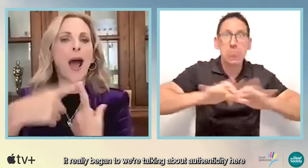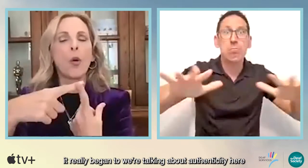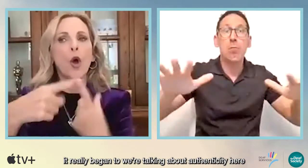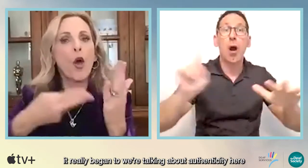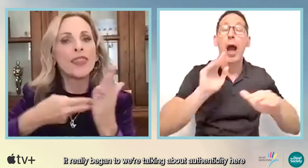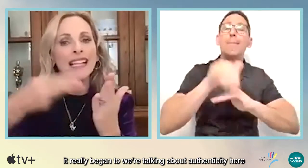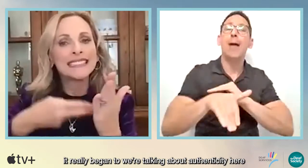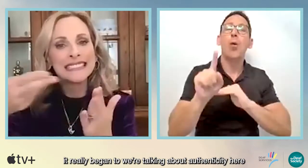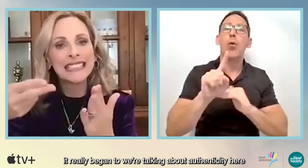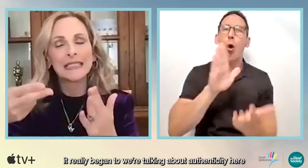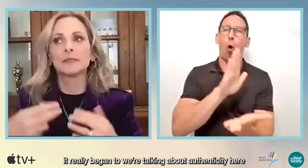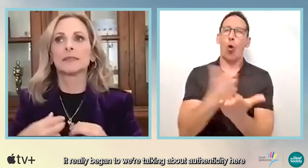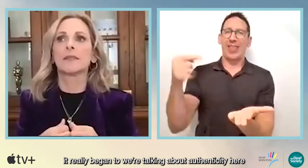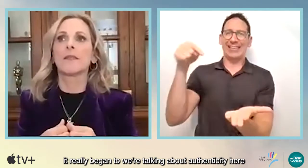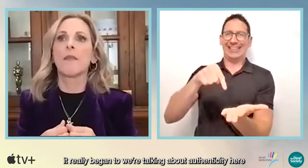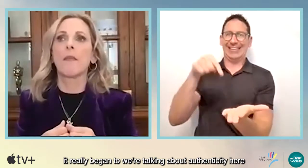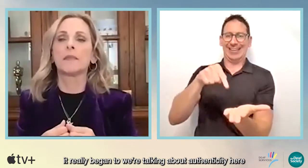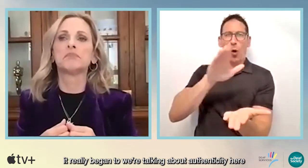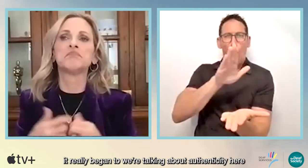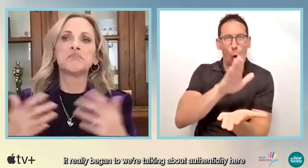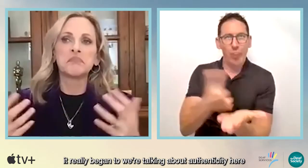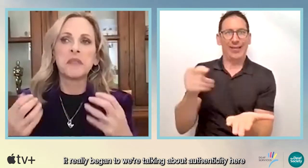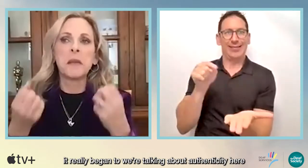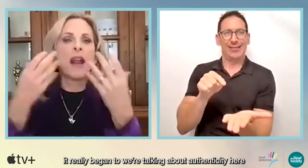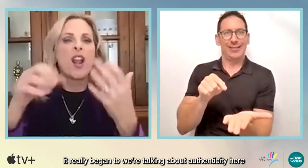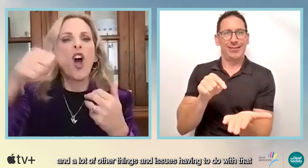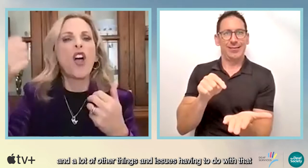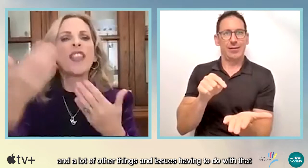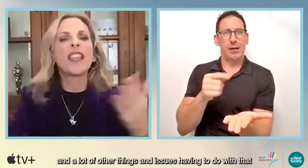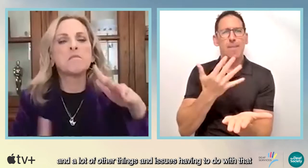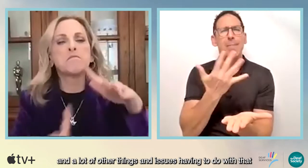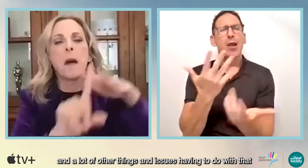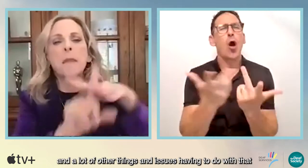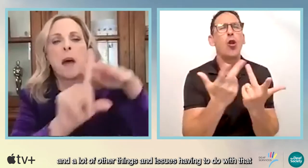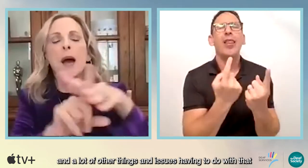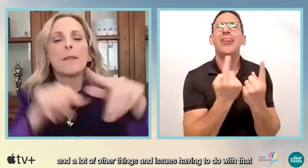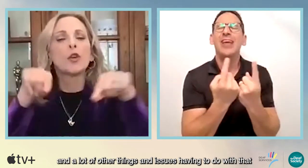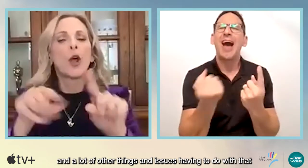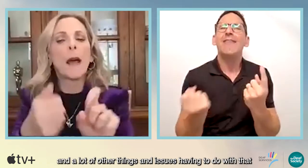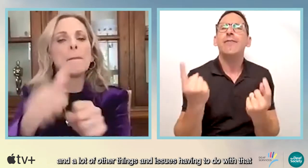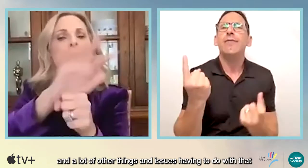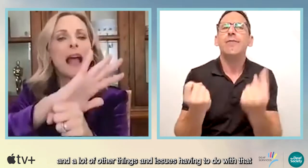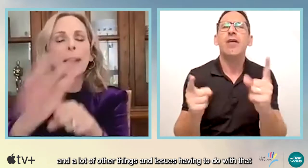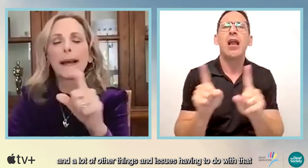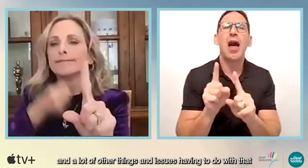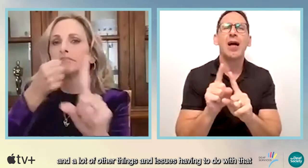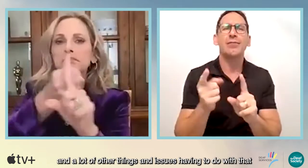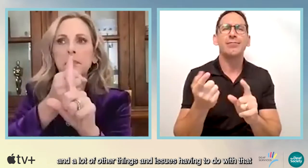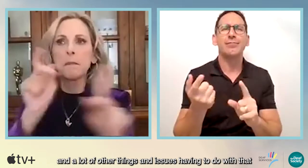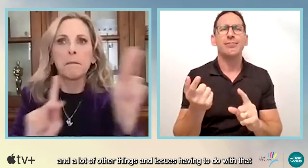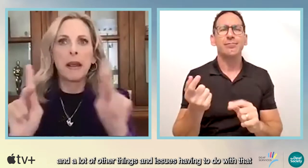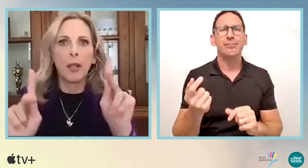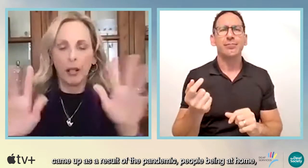to, I mean, we're talking about authenticity here. And a lot of other things and issues having to do with,